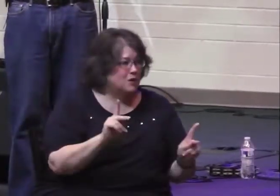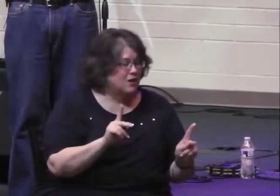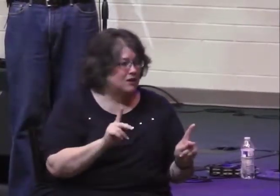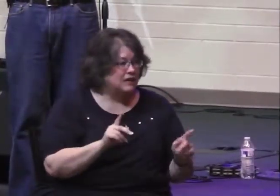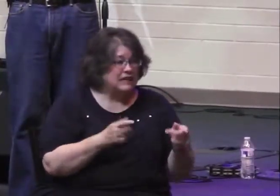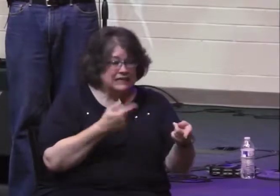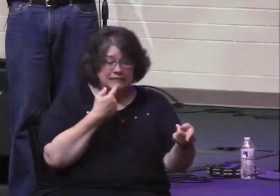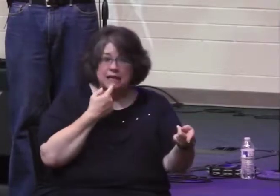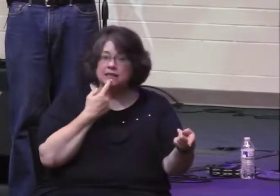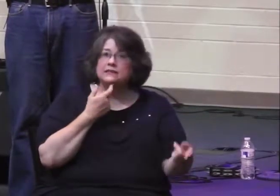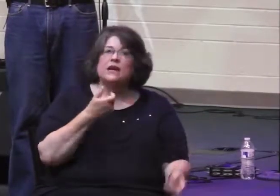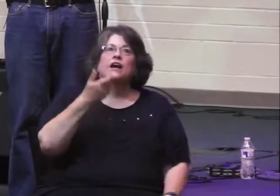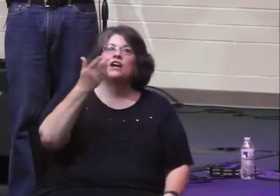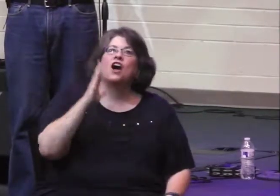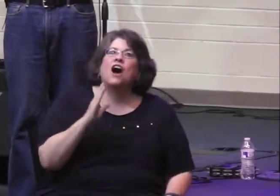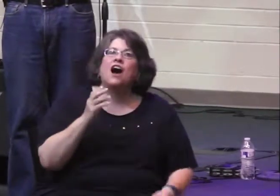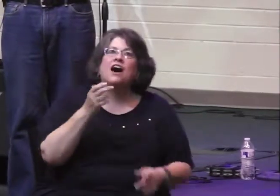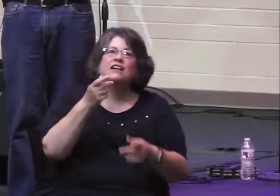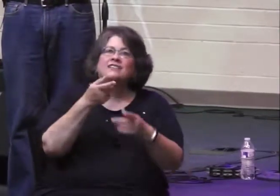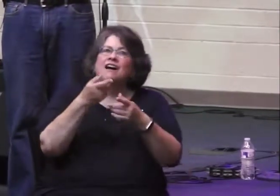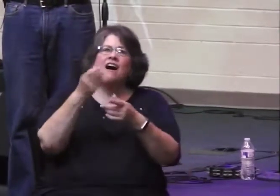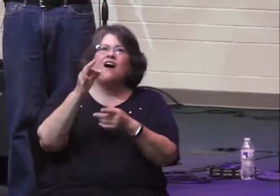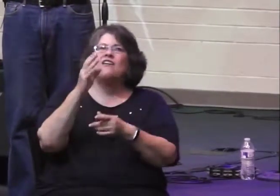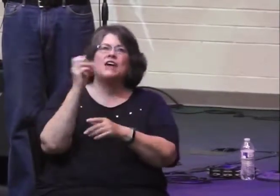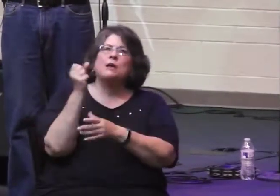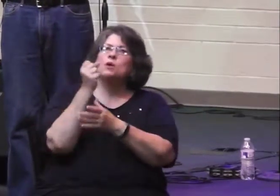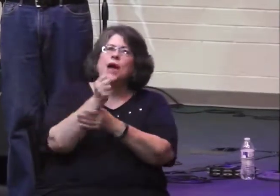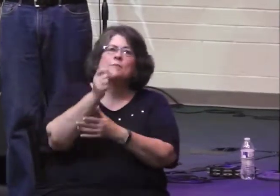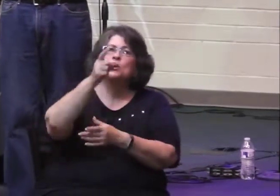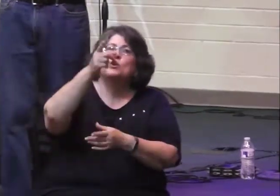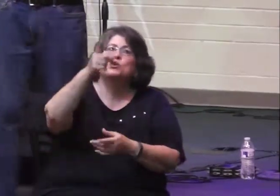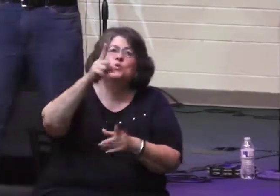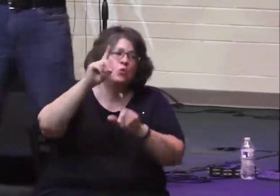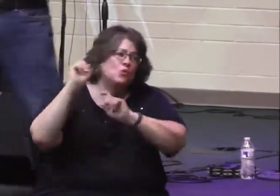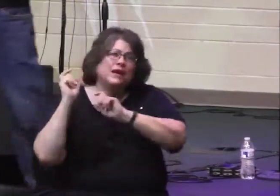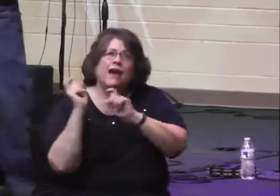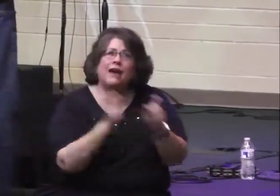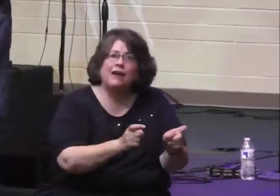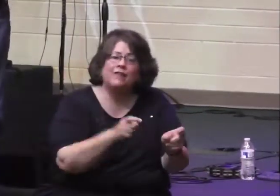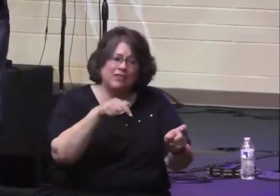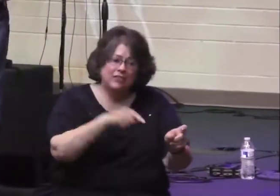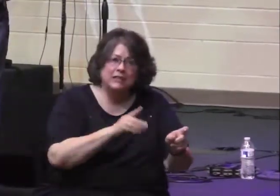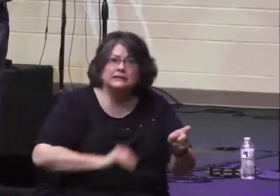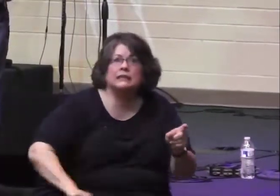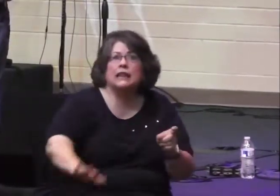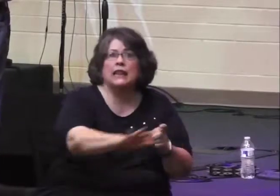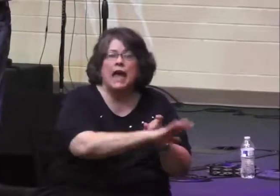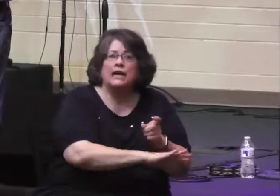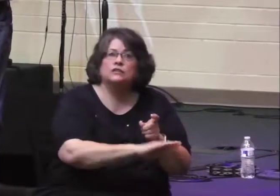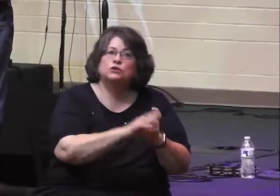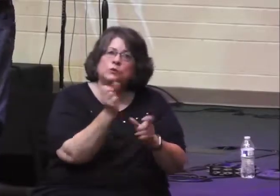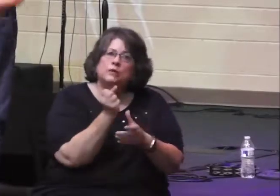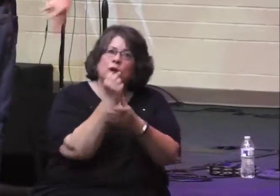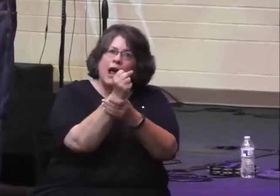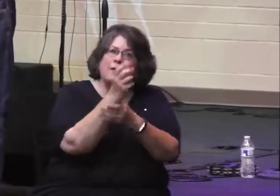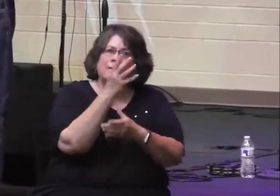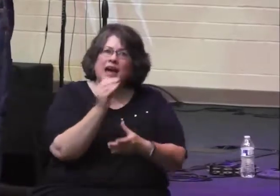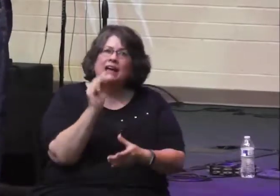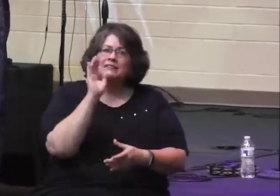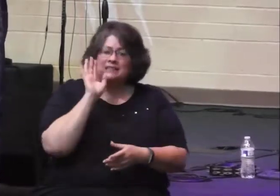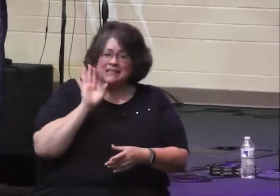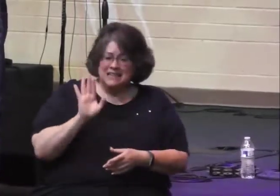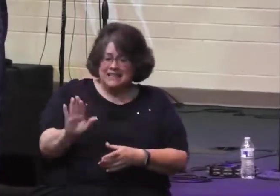to. He says, God of Abraham, you gave this land, you promised it to Abraham and his descendants. Well,